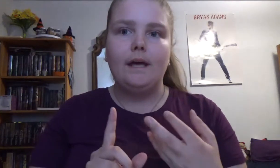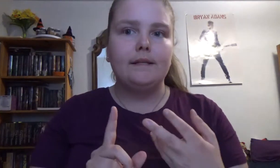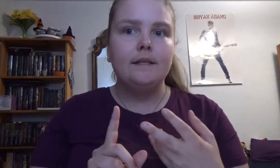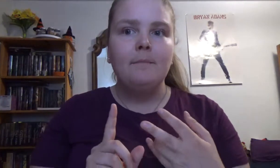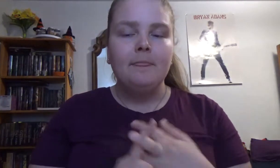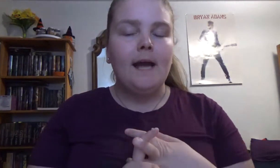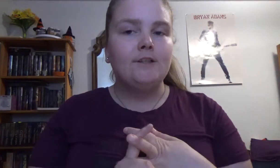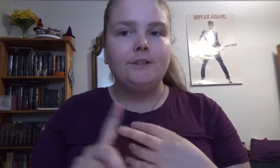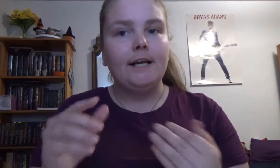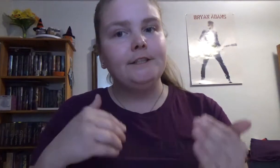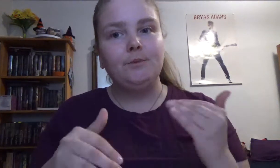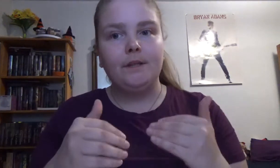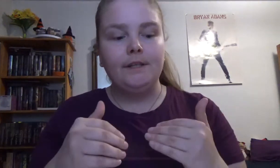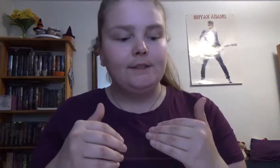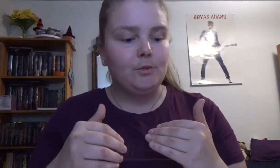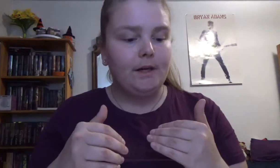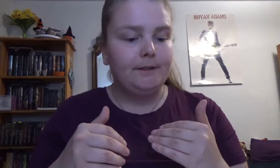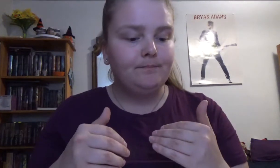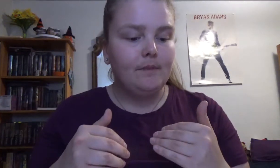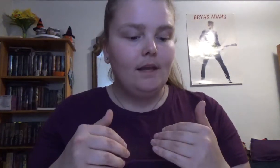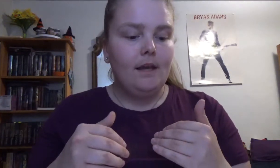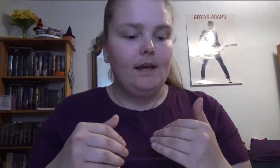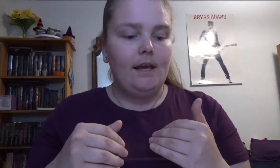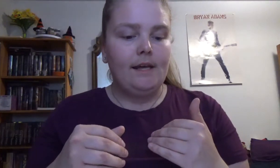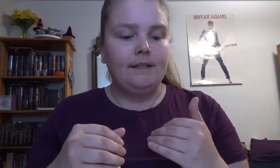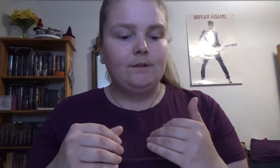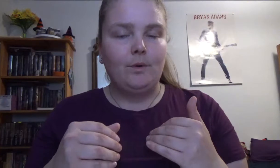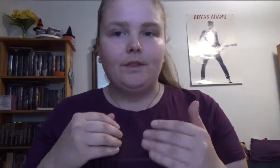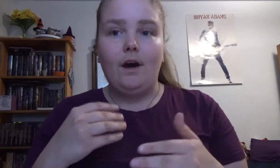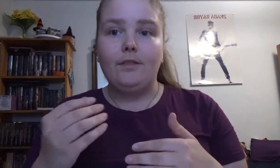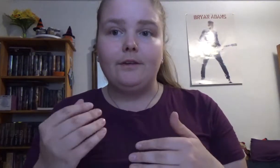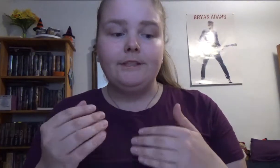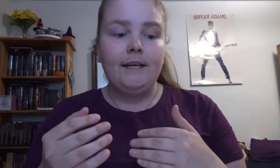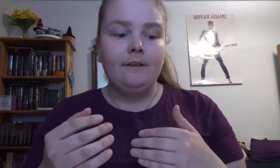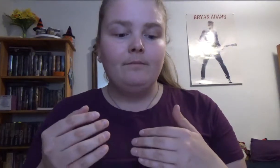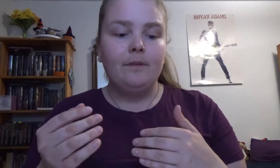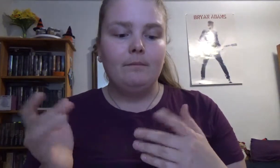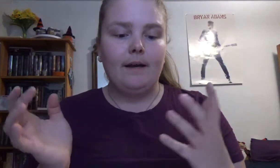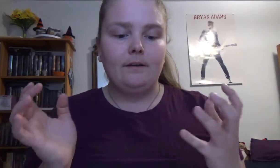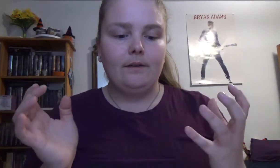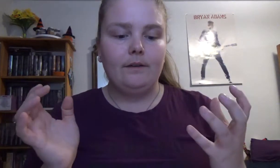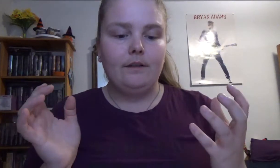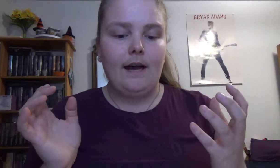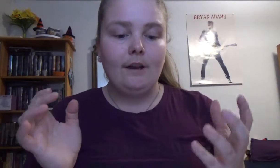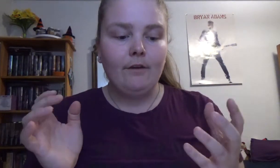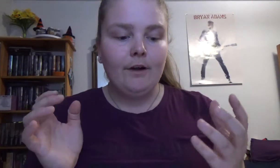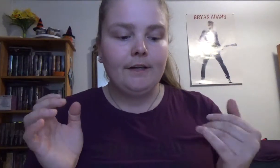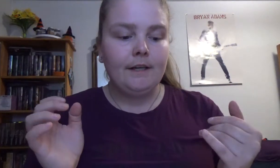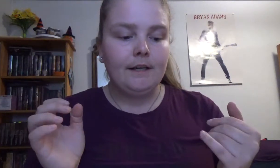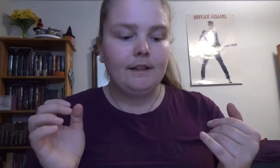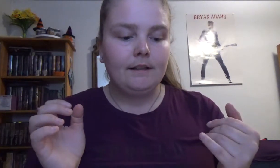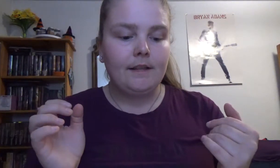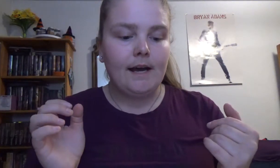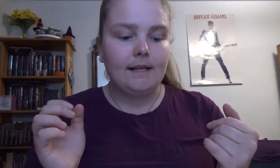exercises within each one and what the author is saying Michael out of our that